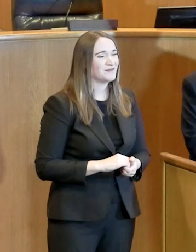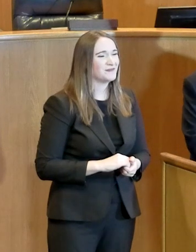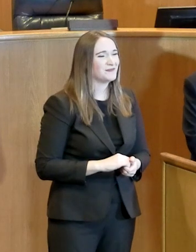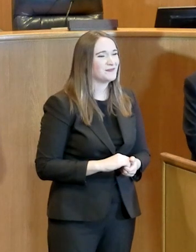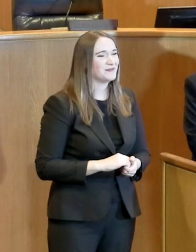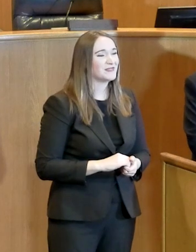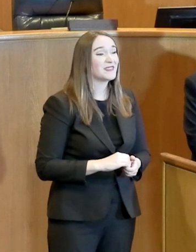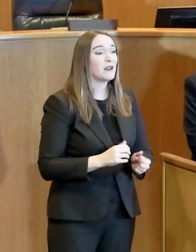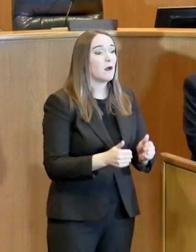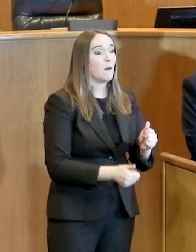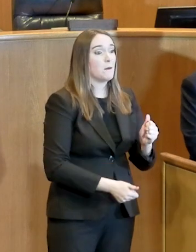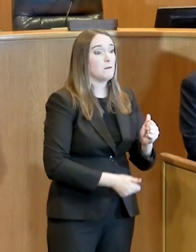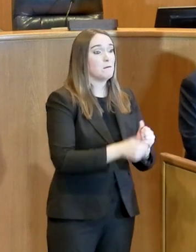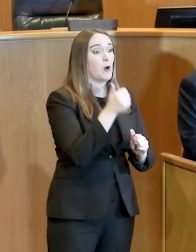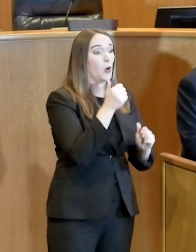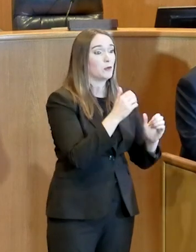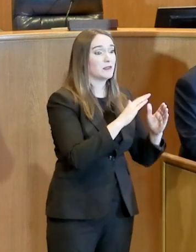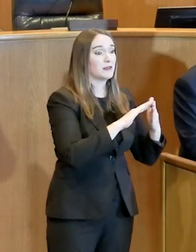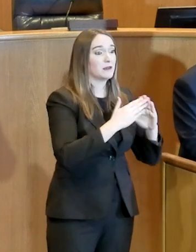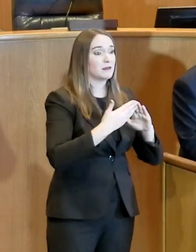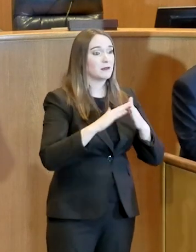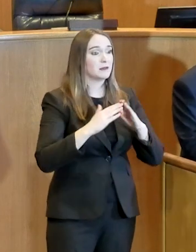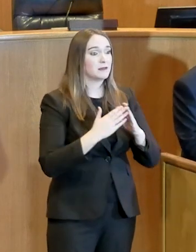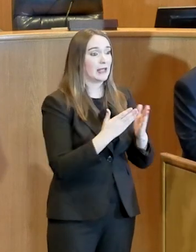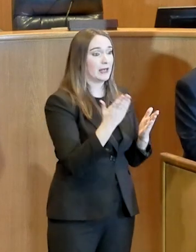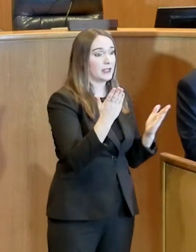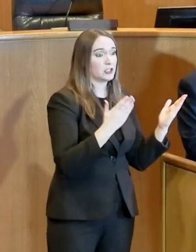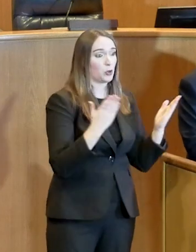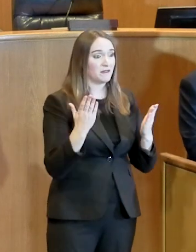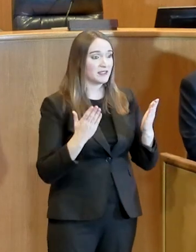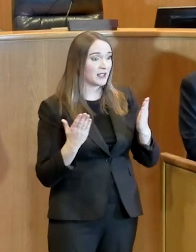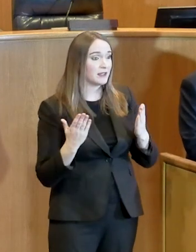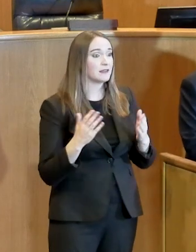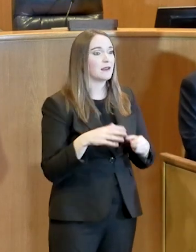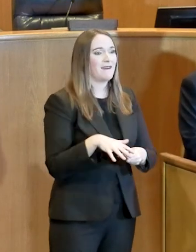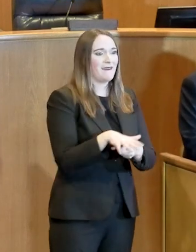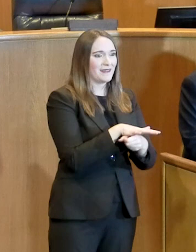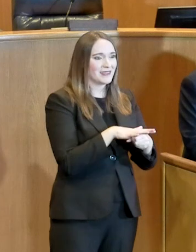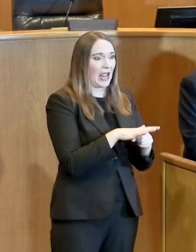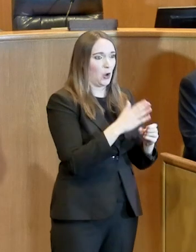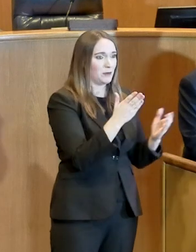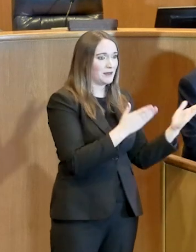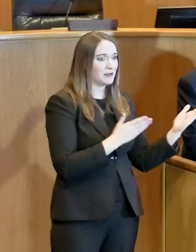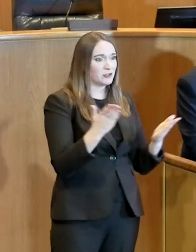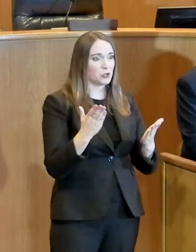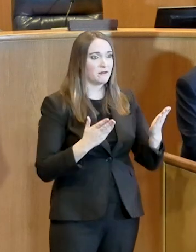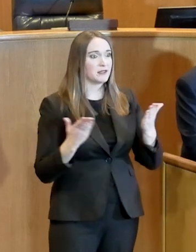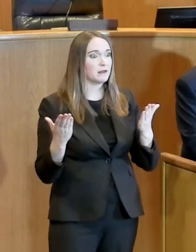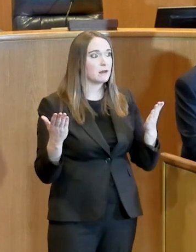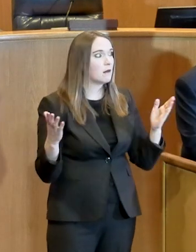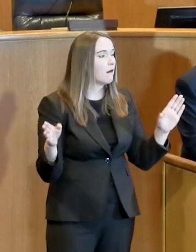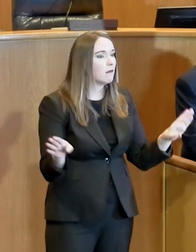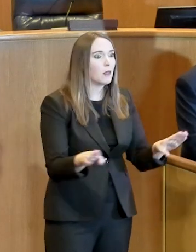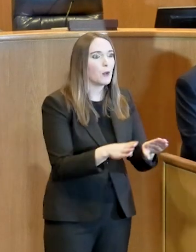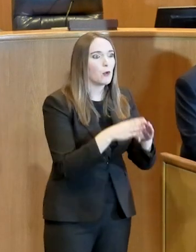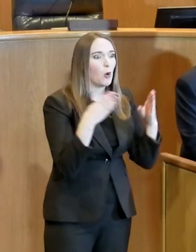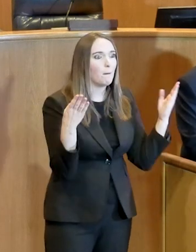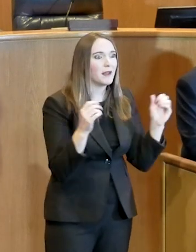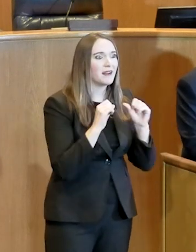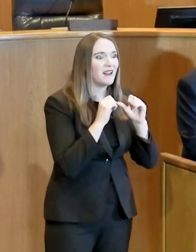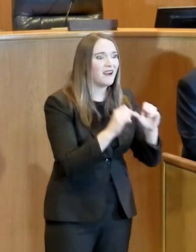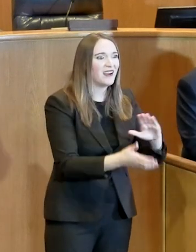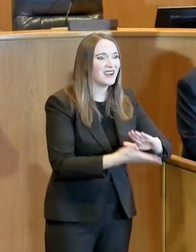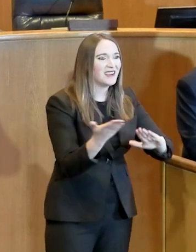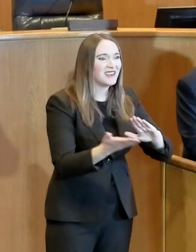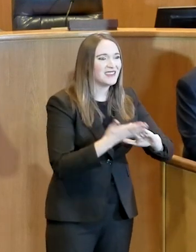all of our city services and our county services are all open. They have remained unaffected. Our